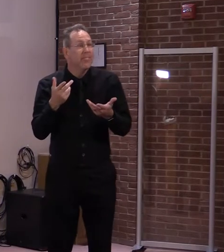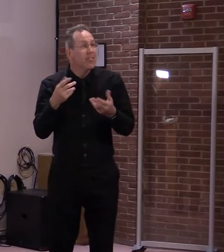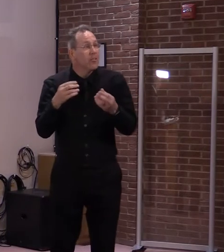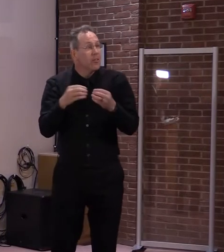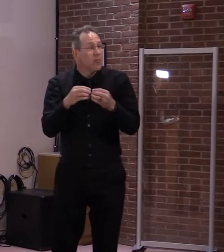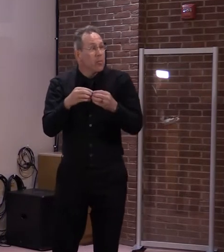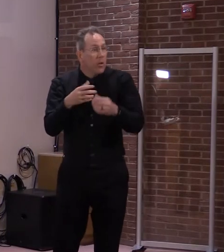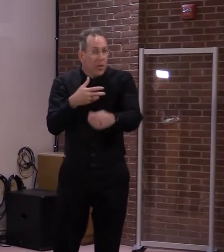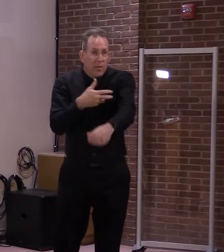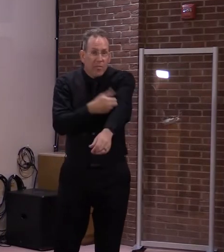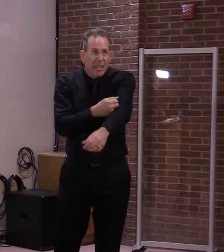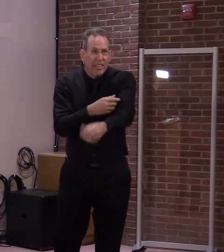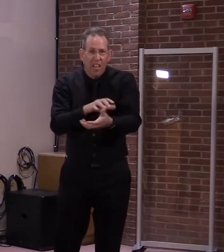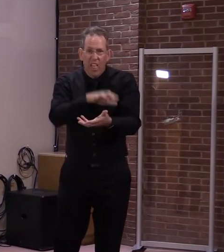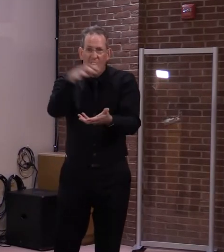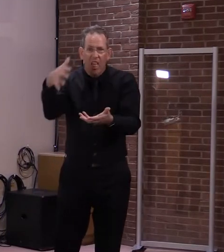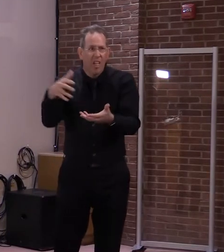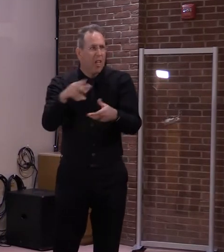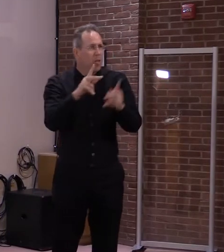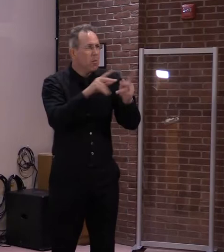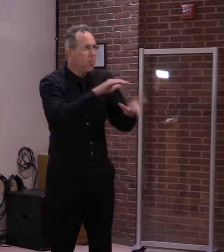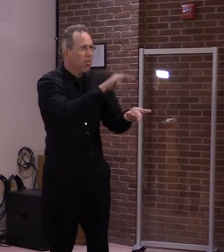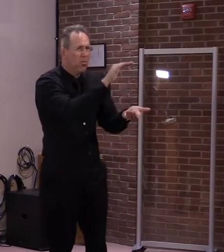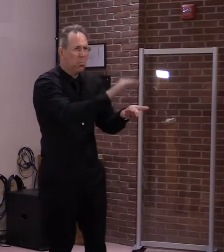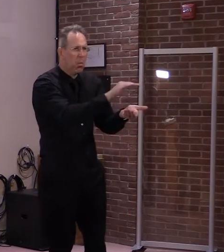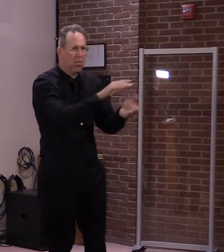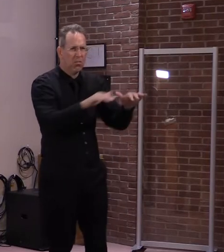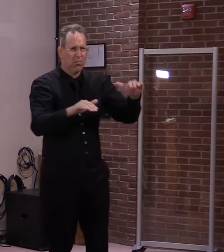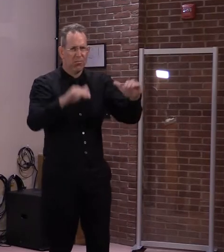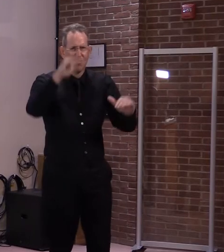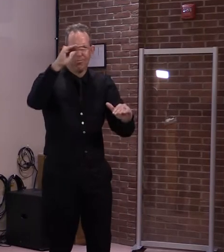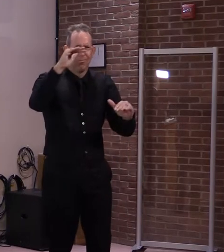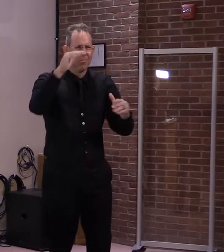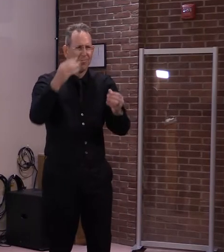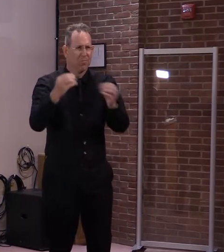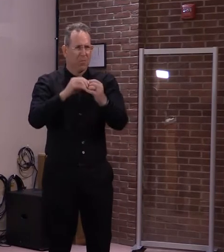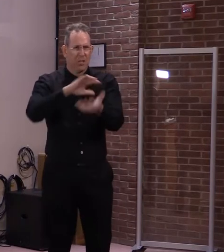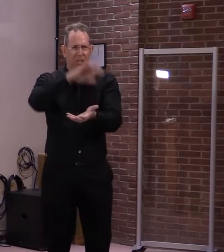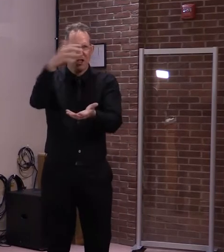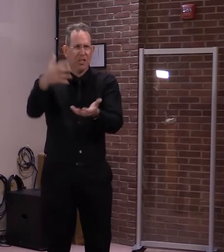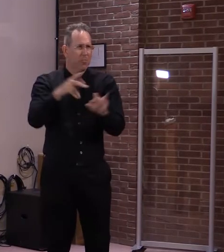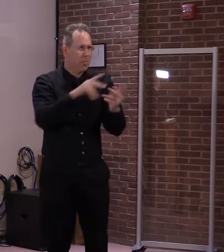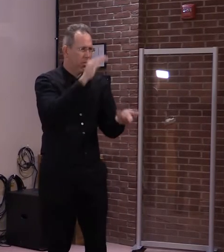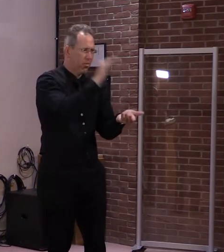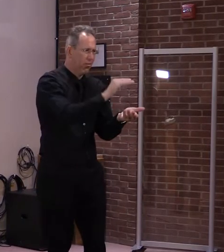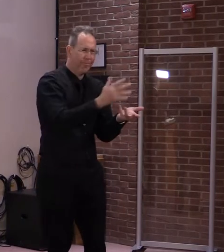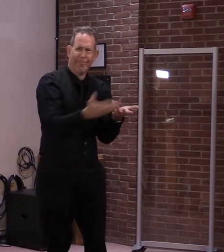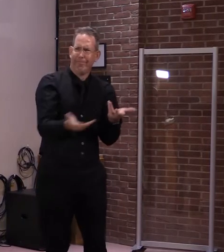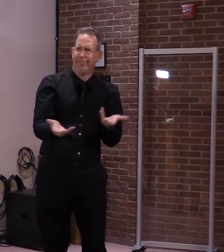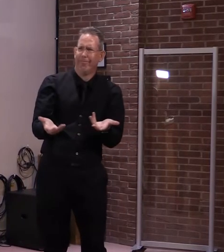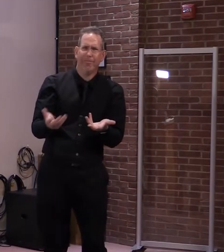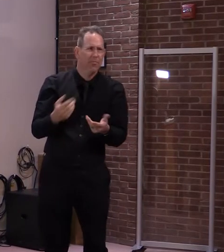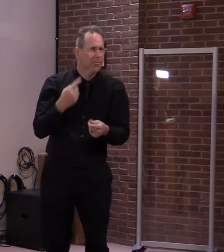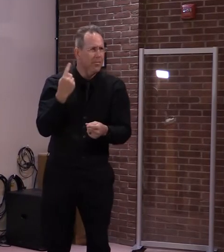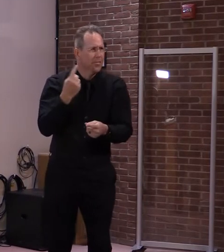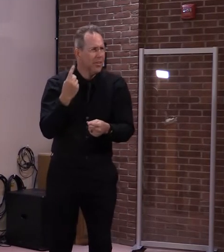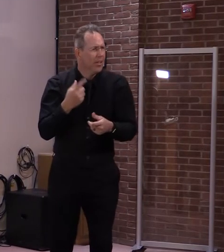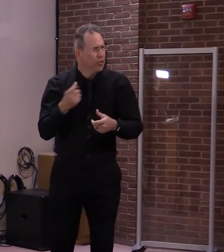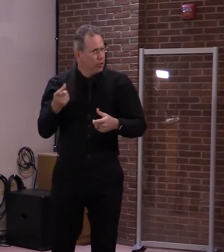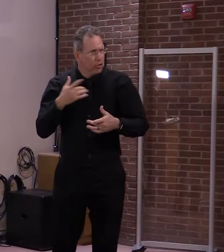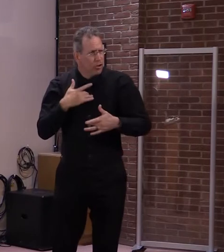maybe starts to go away as things reopen anyway, is there a concern that, you know, we're working with a short timeline here to get a greater supply?